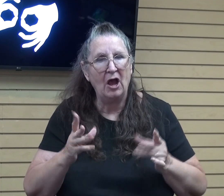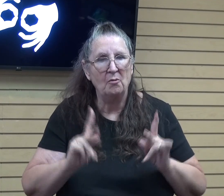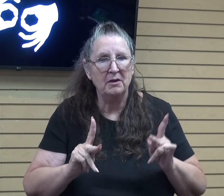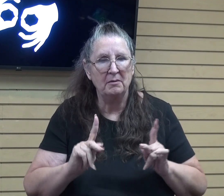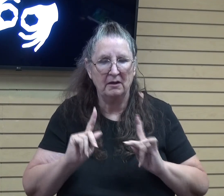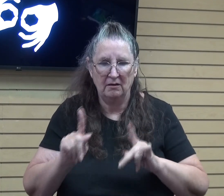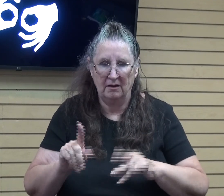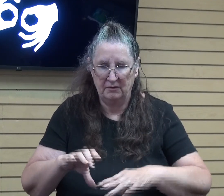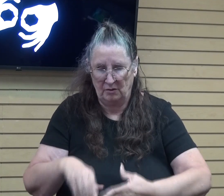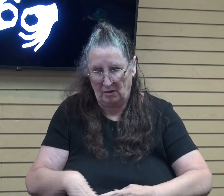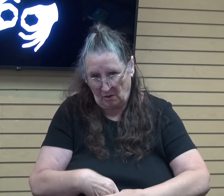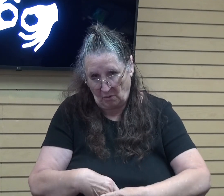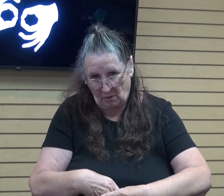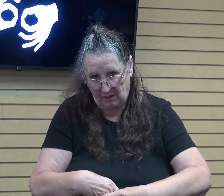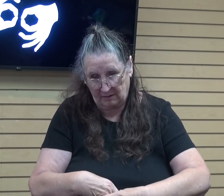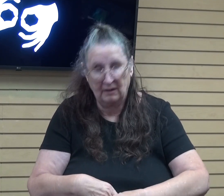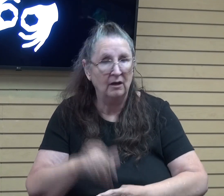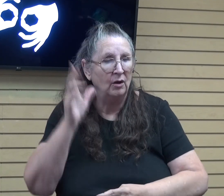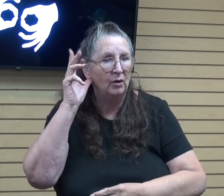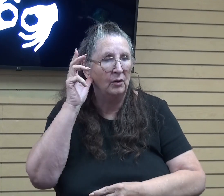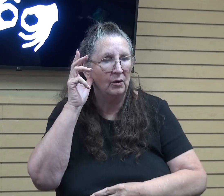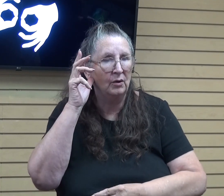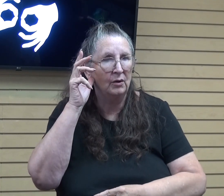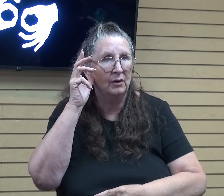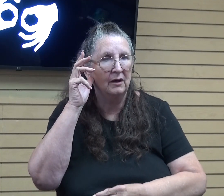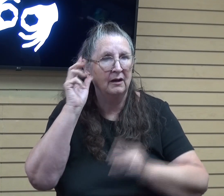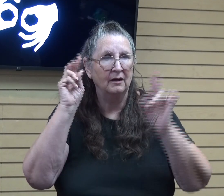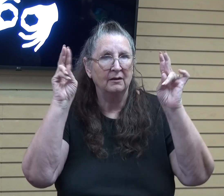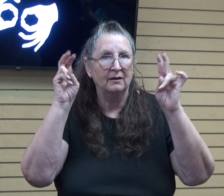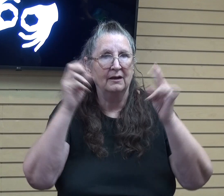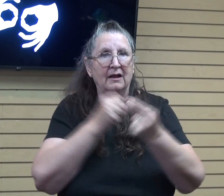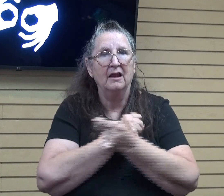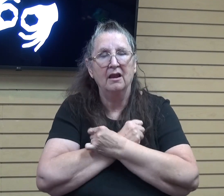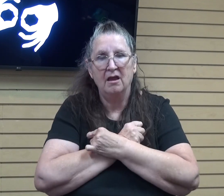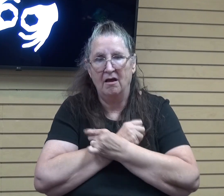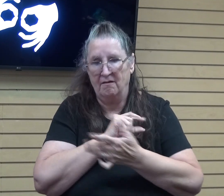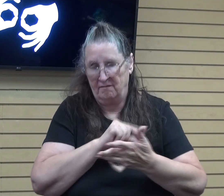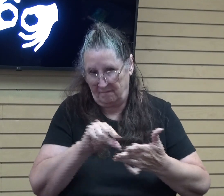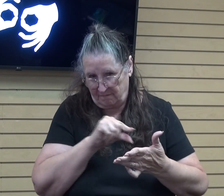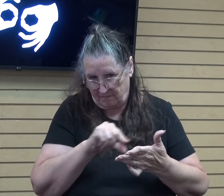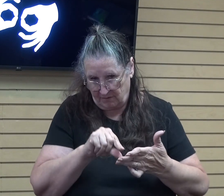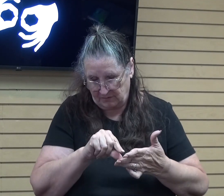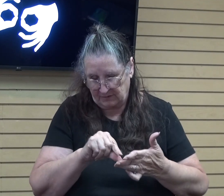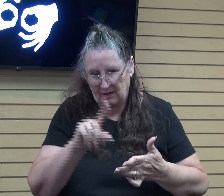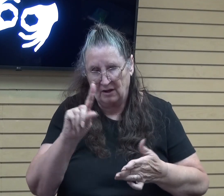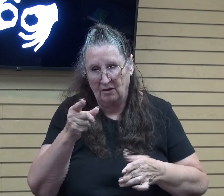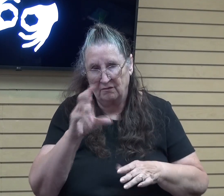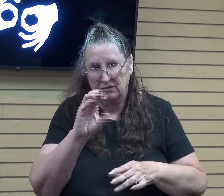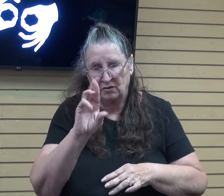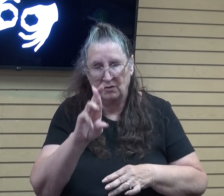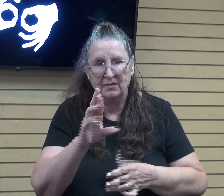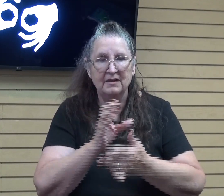wedding and have heard the so-called love verses in 1 Corinthians 13, 4?